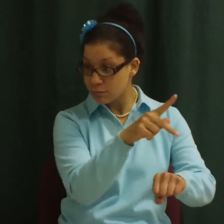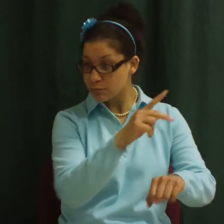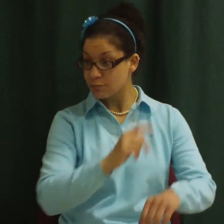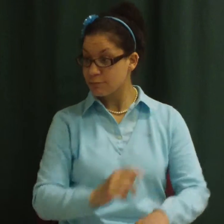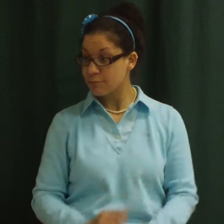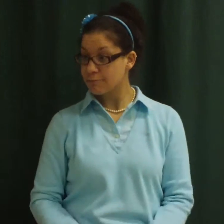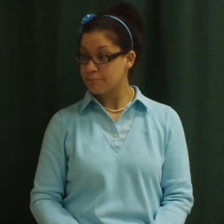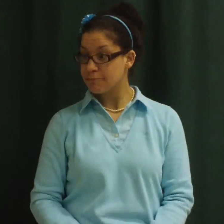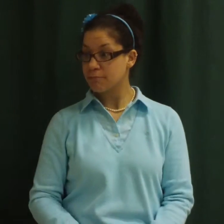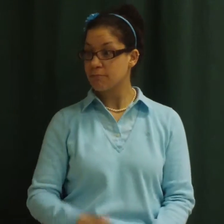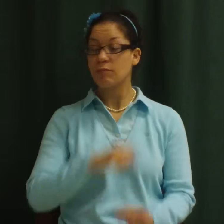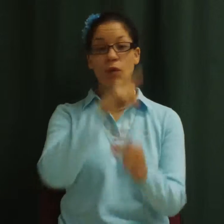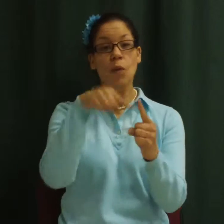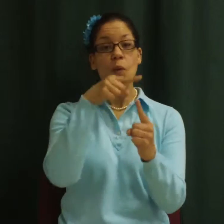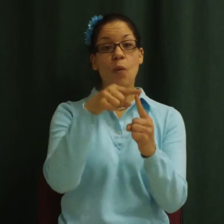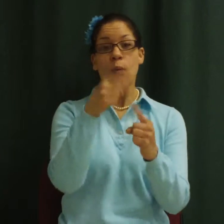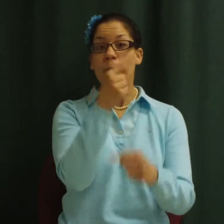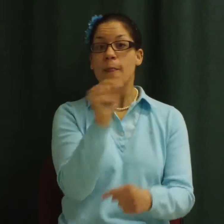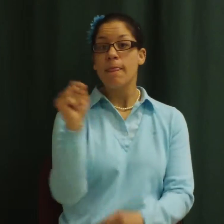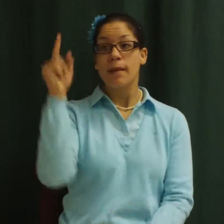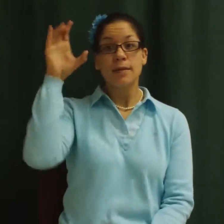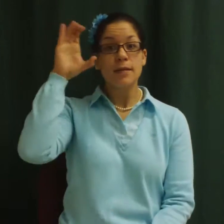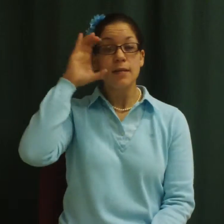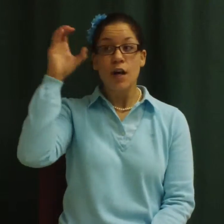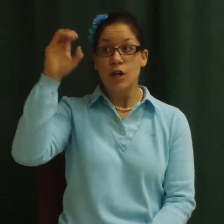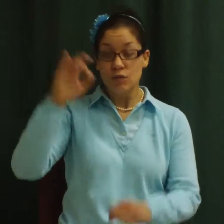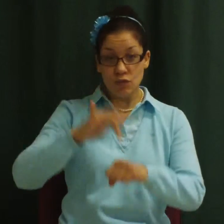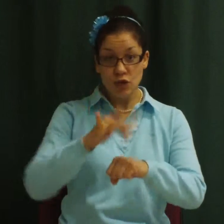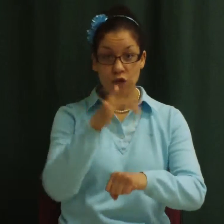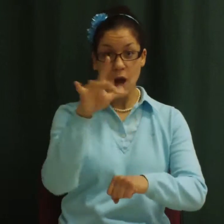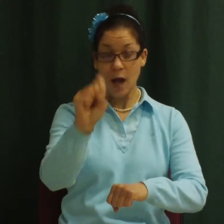When the sun shines, it makes everything warm.